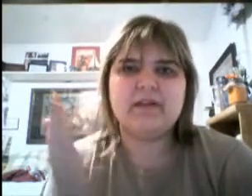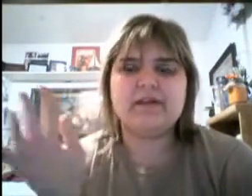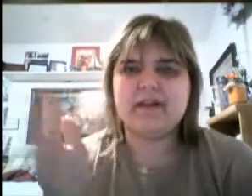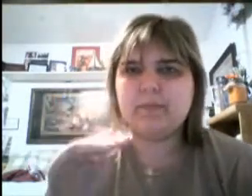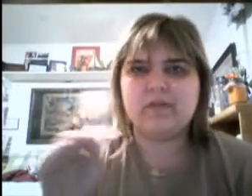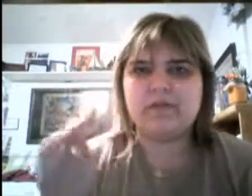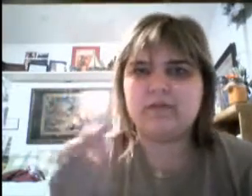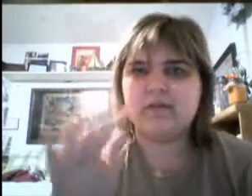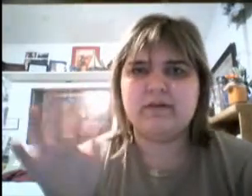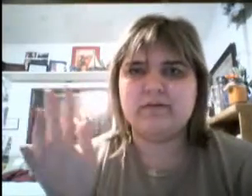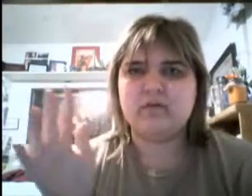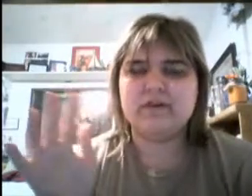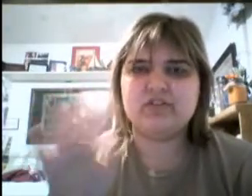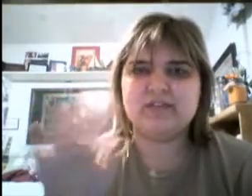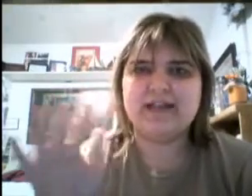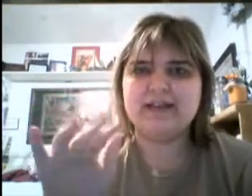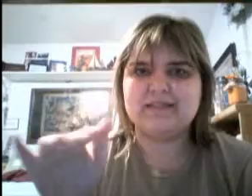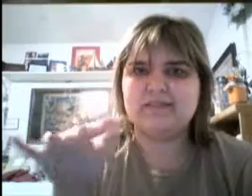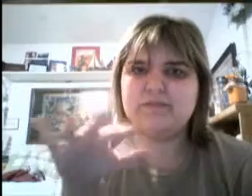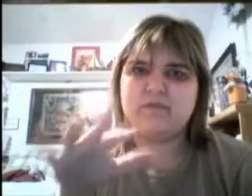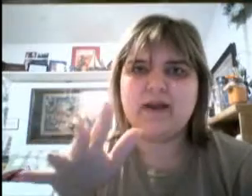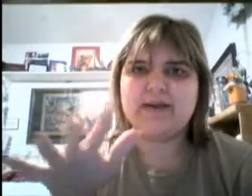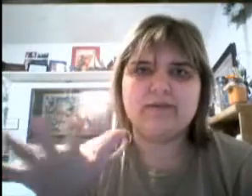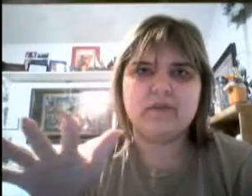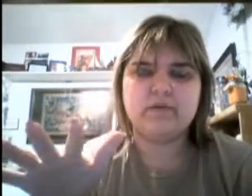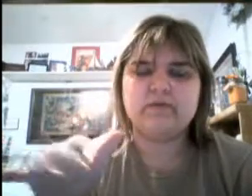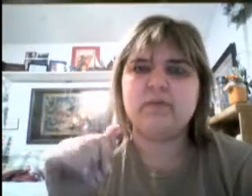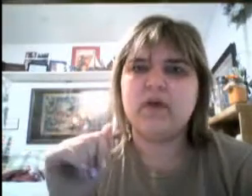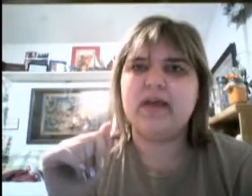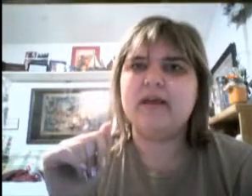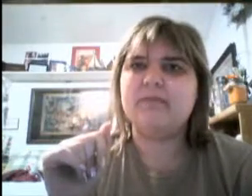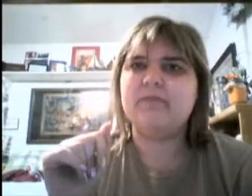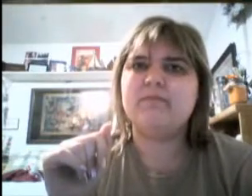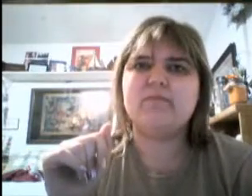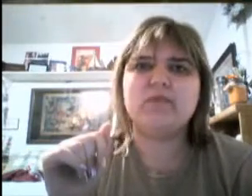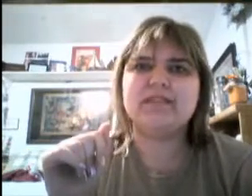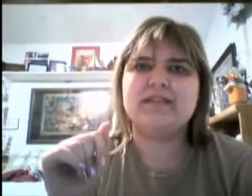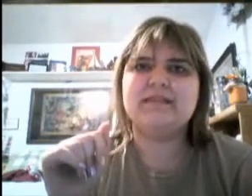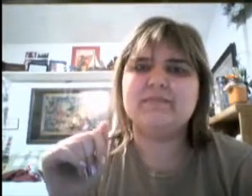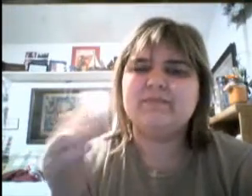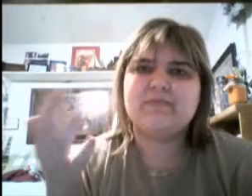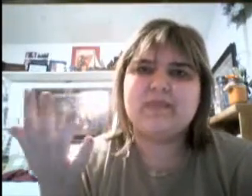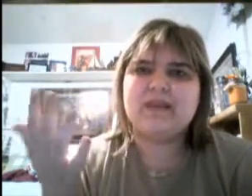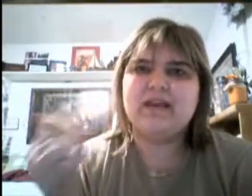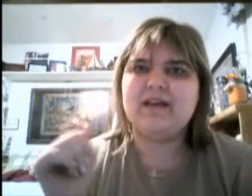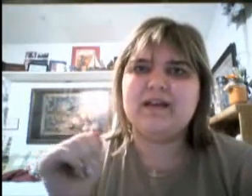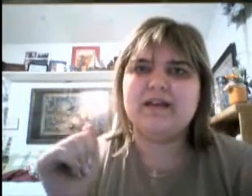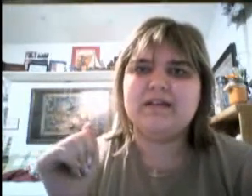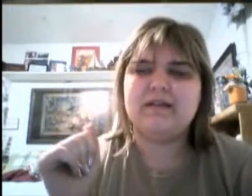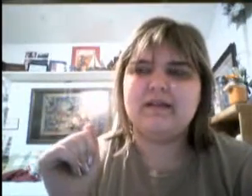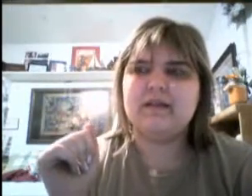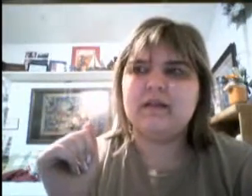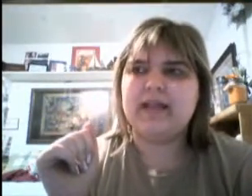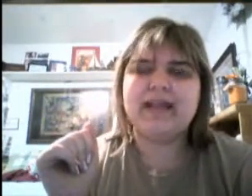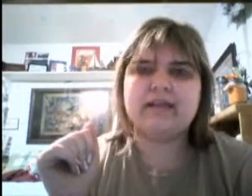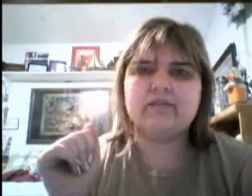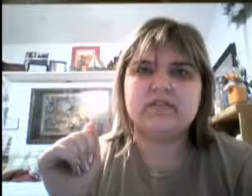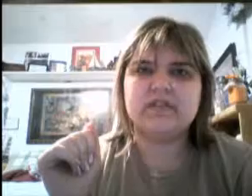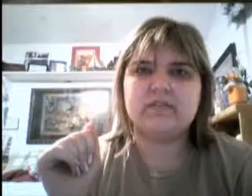might have been a couple of other questions asked that are a variety of those, but mostly, like, actors didn't